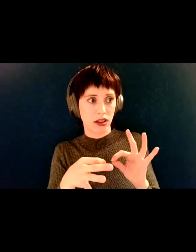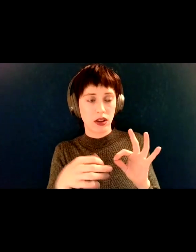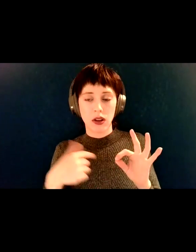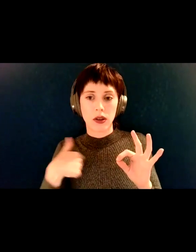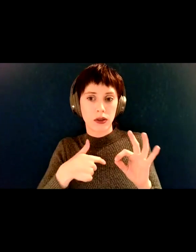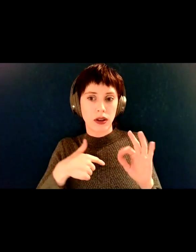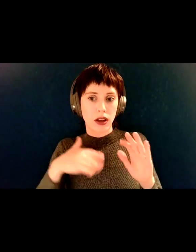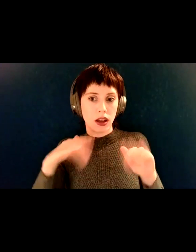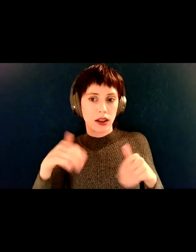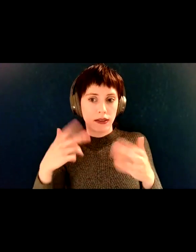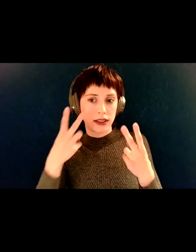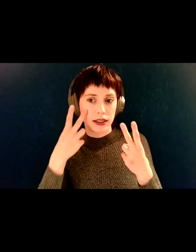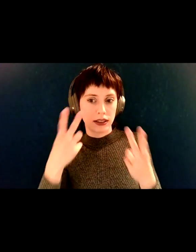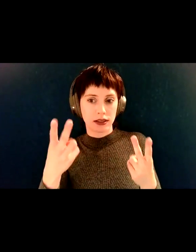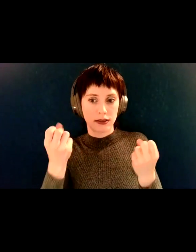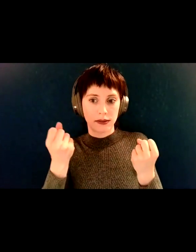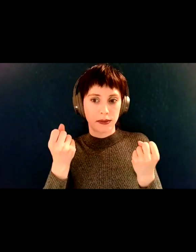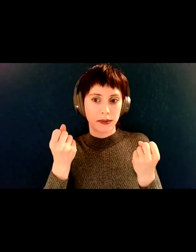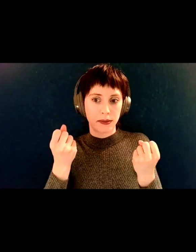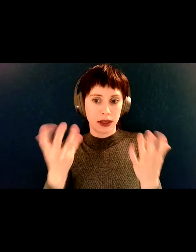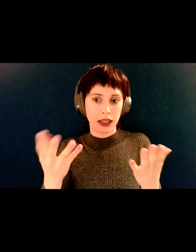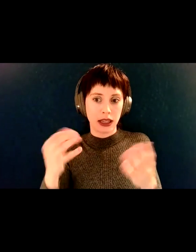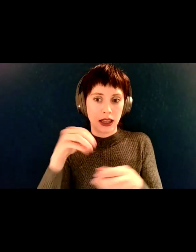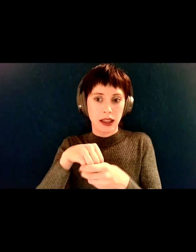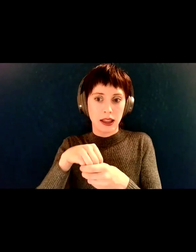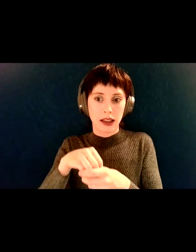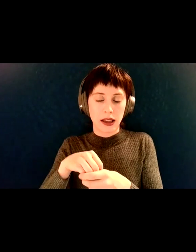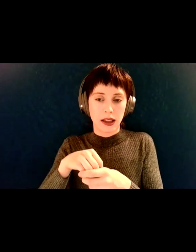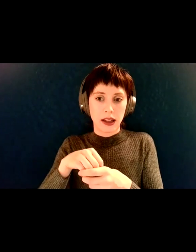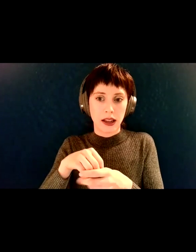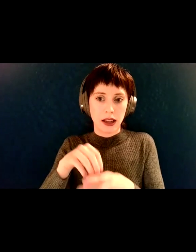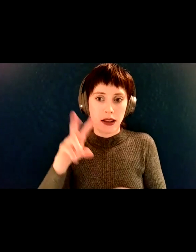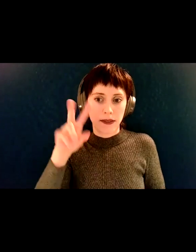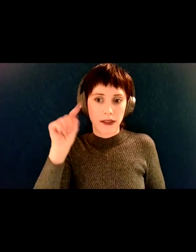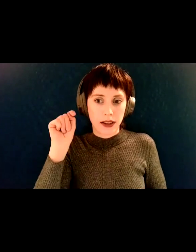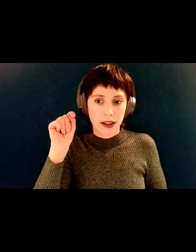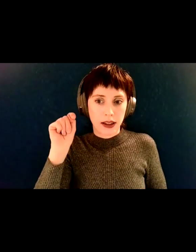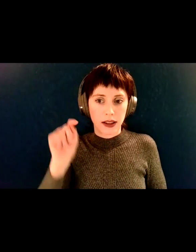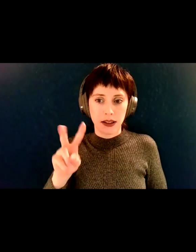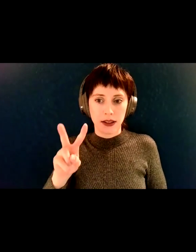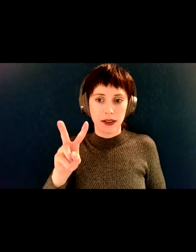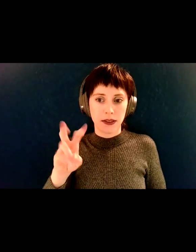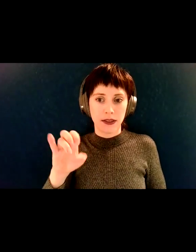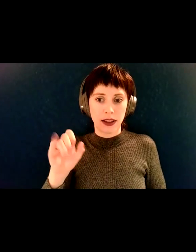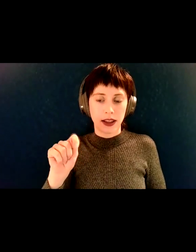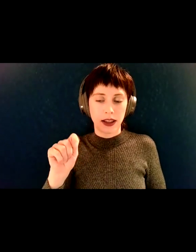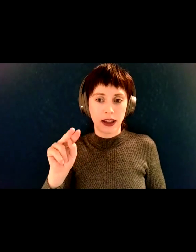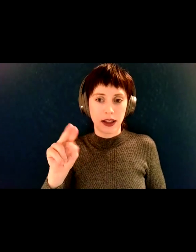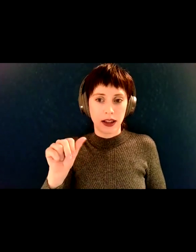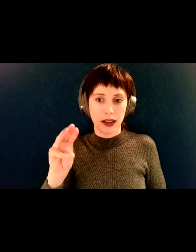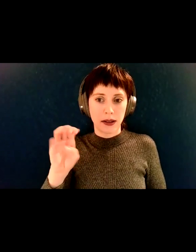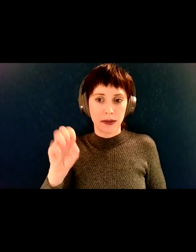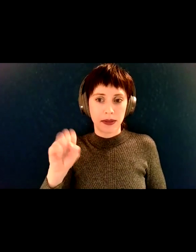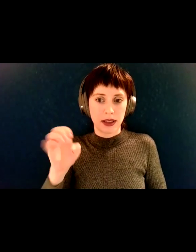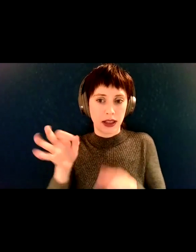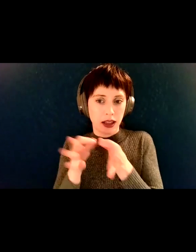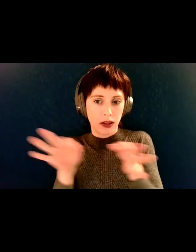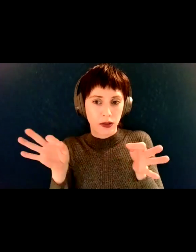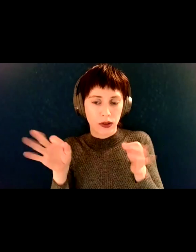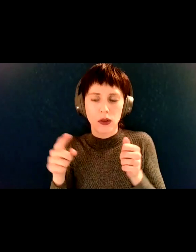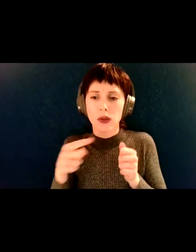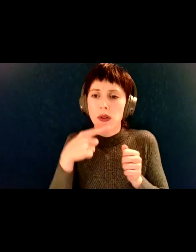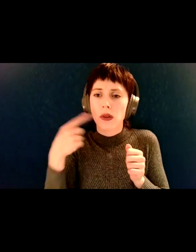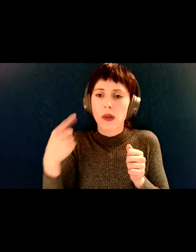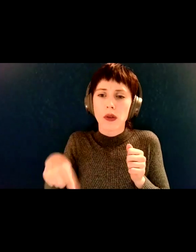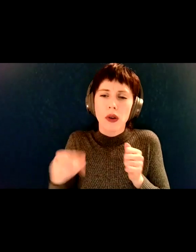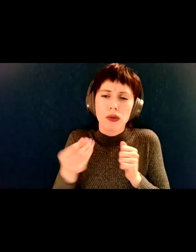responses coming in, um, in the Vietnamese, um, language surveys yet. Um, just a few in the Russian community.